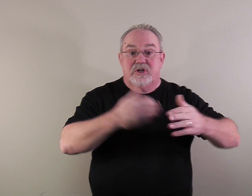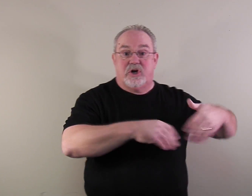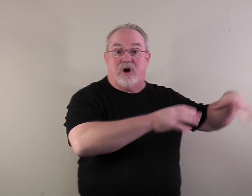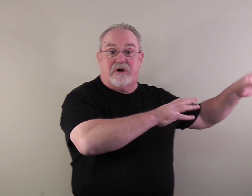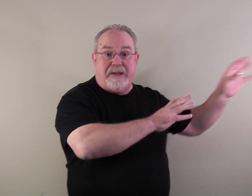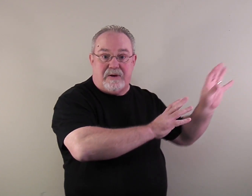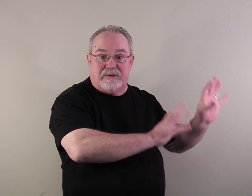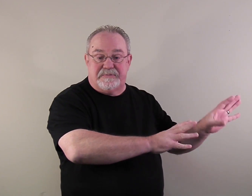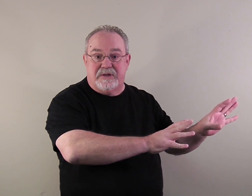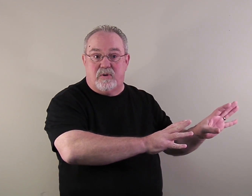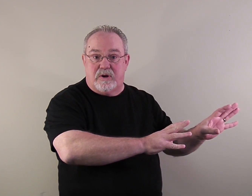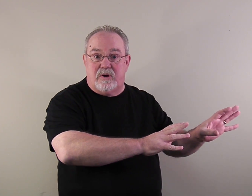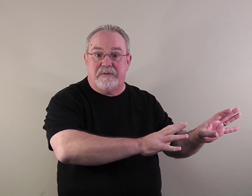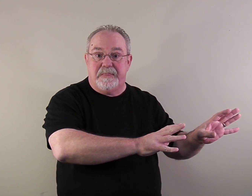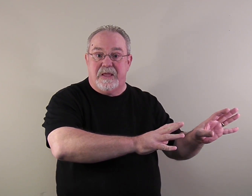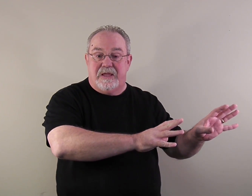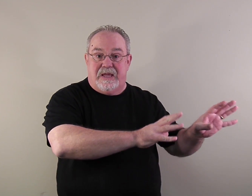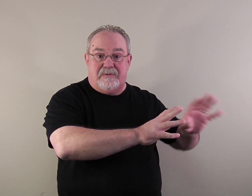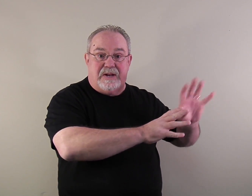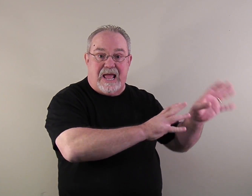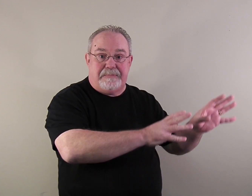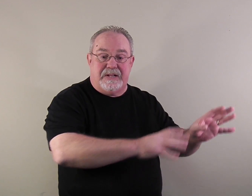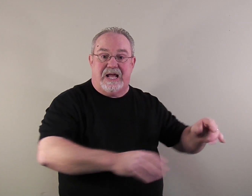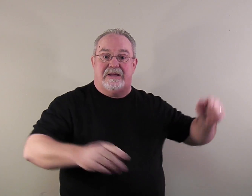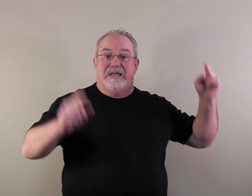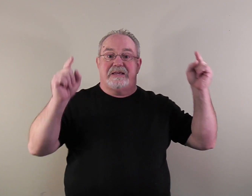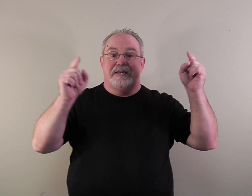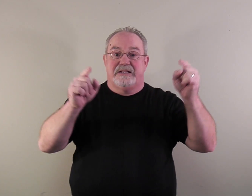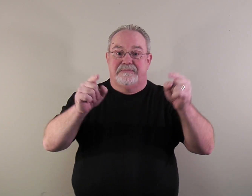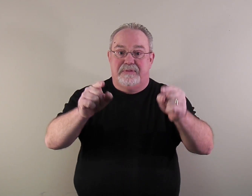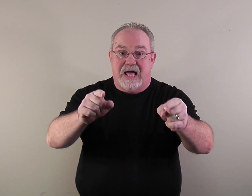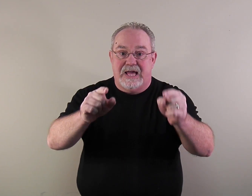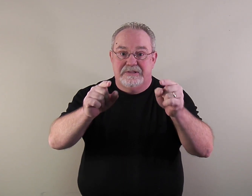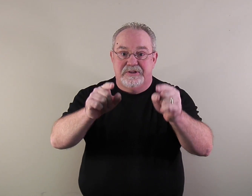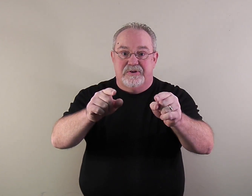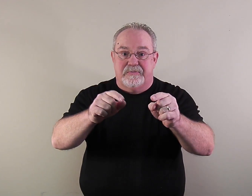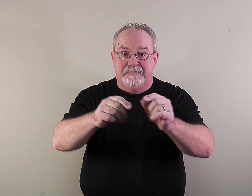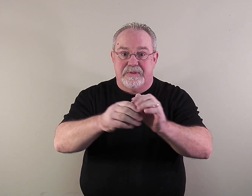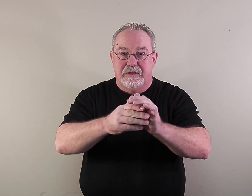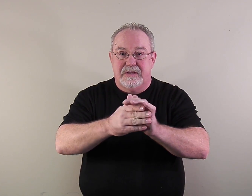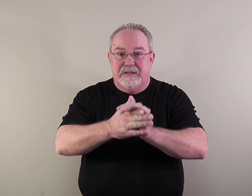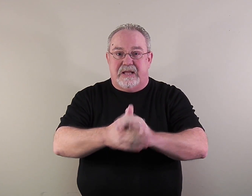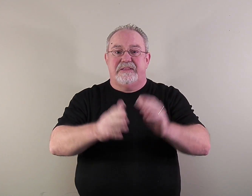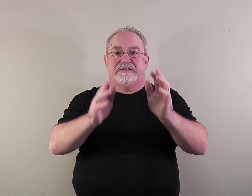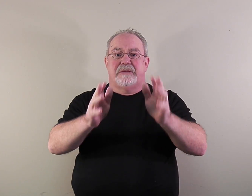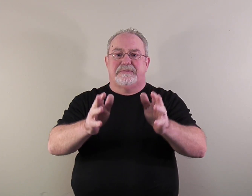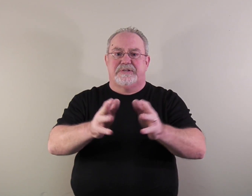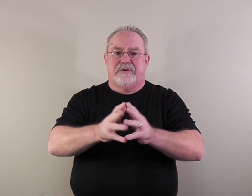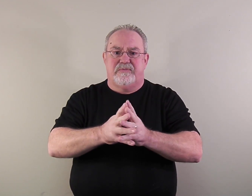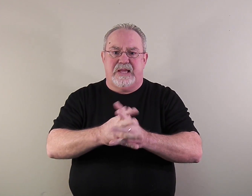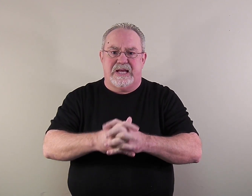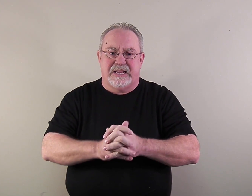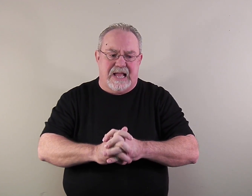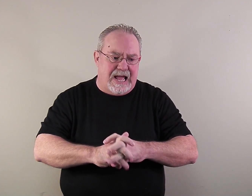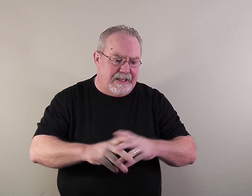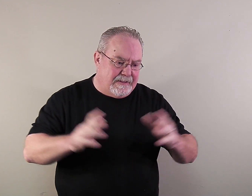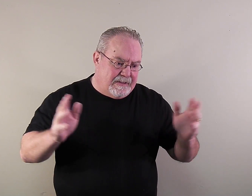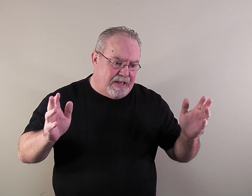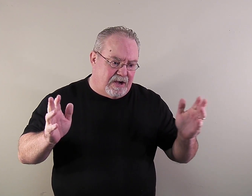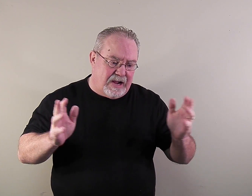talk about what's been going on and what happened and how it can apply to you. Now in this episode we had a guy, our